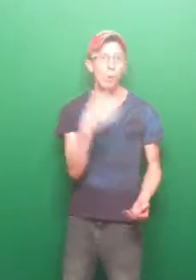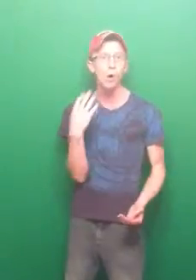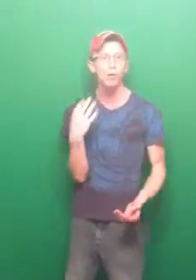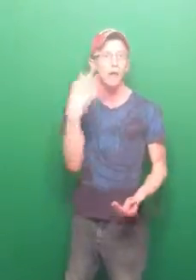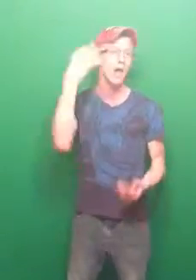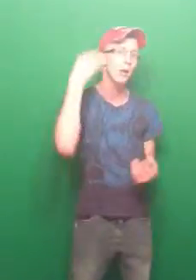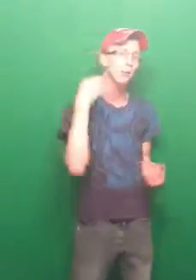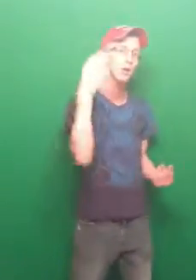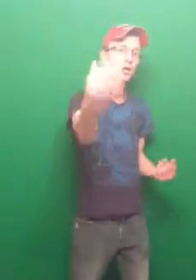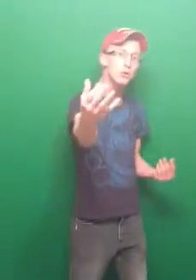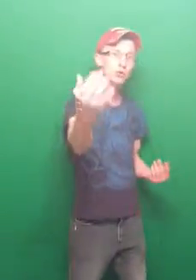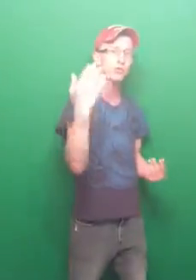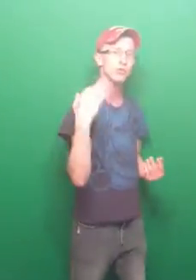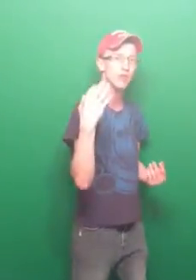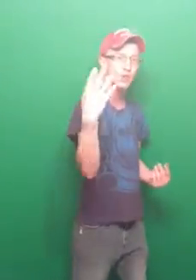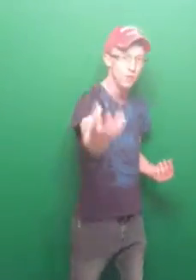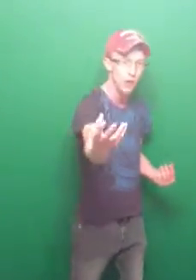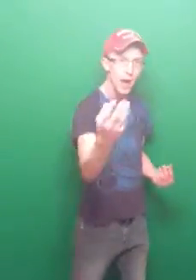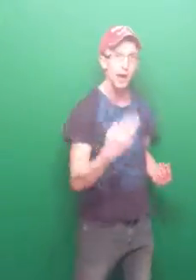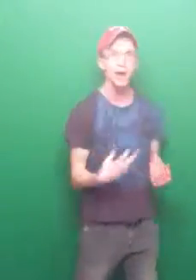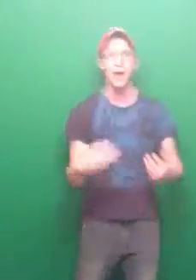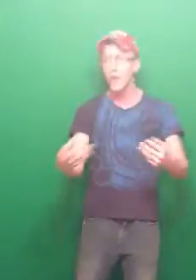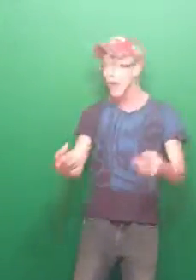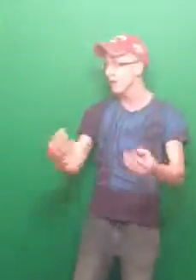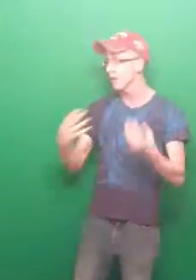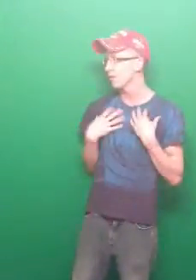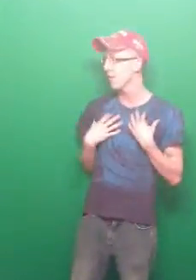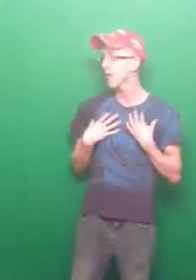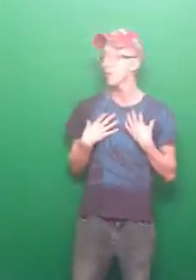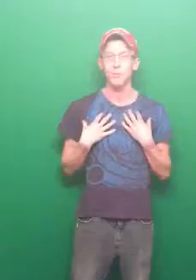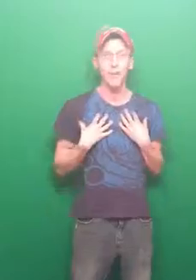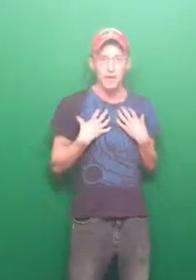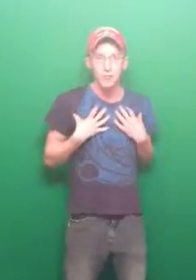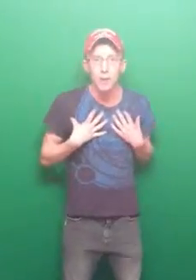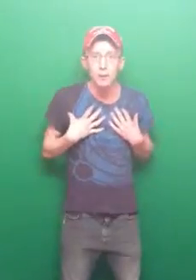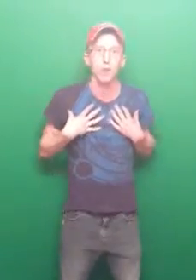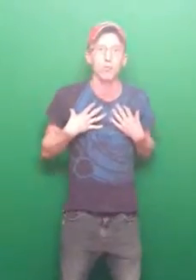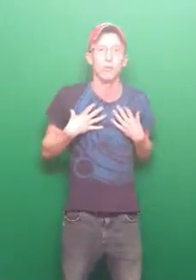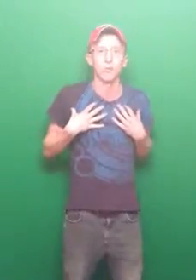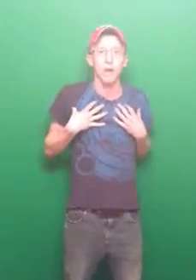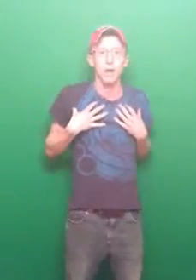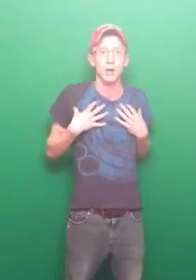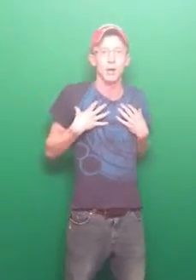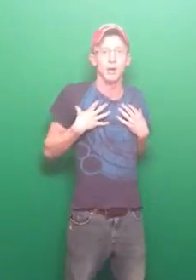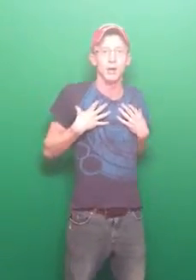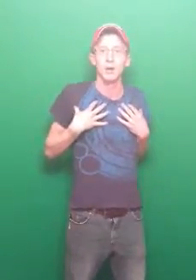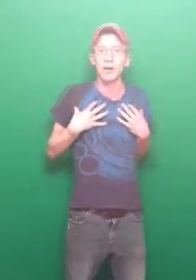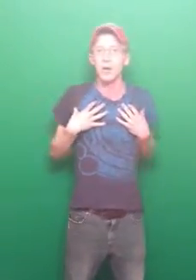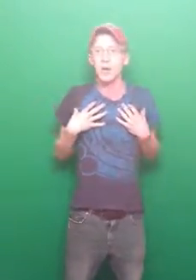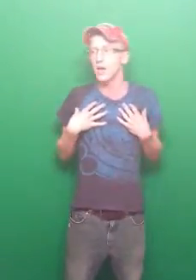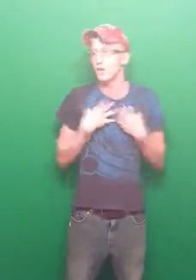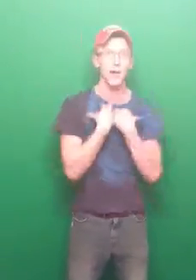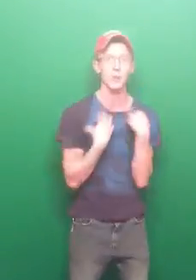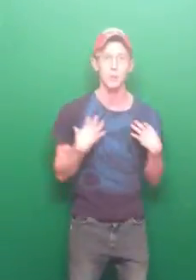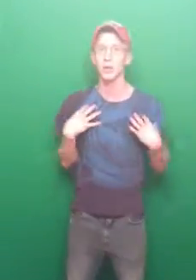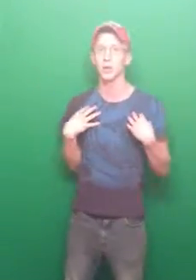want to help you discover that. And that, that is my, that is my breakthrough. Like, it's not about me